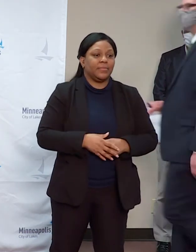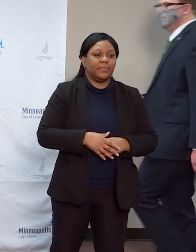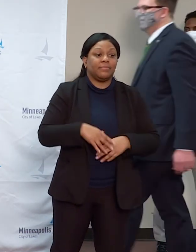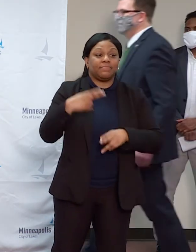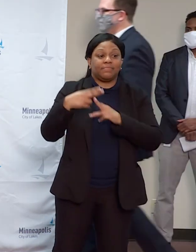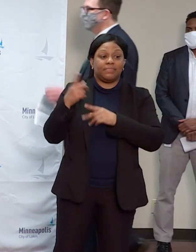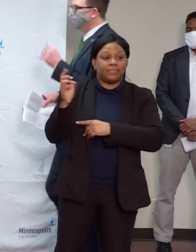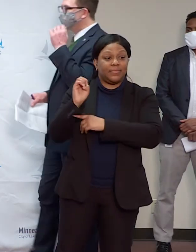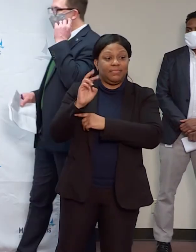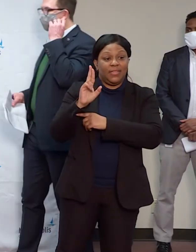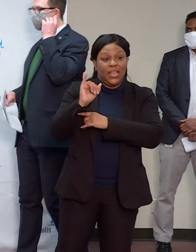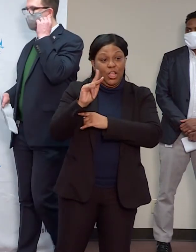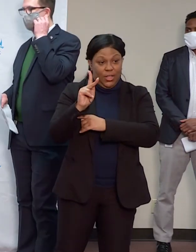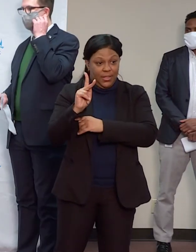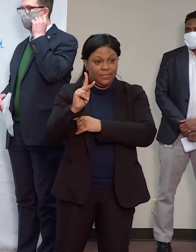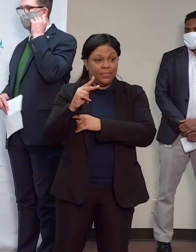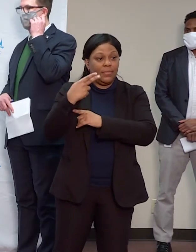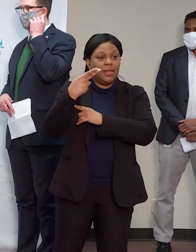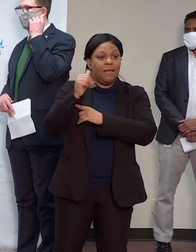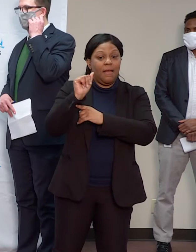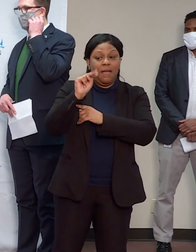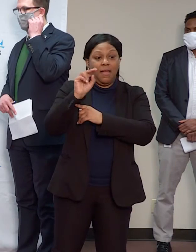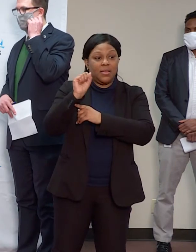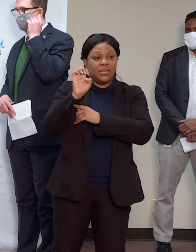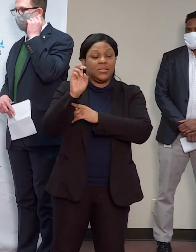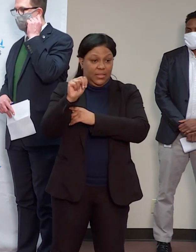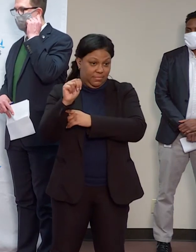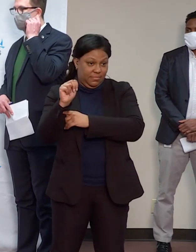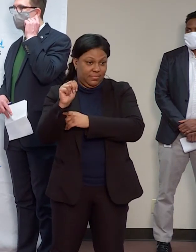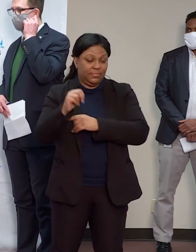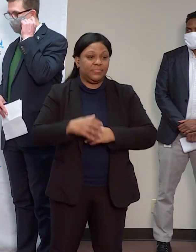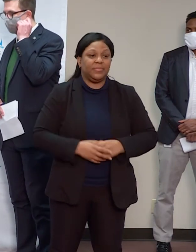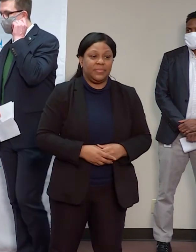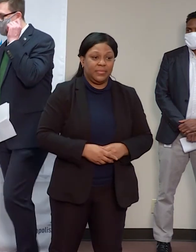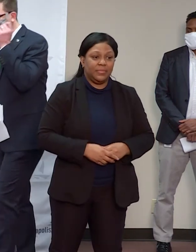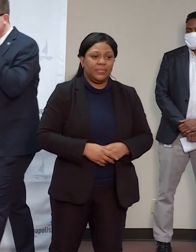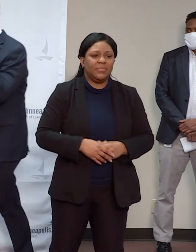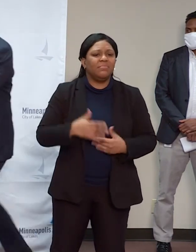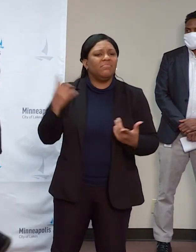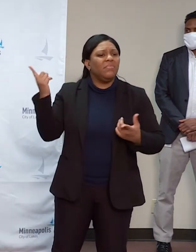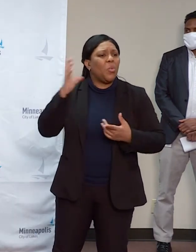who's going to give a rundown of what, uh, businesses and in some cases residents should expect in terms of.